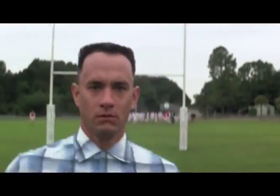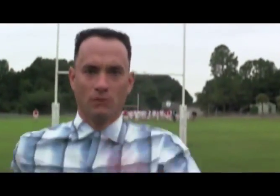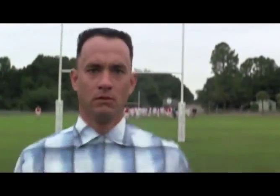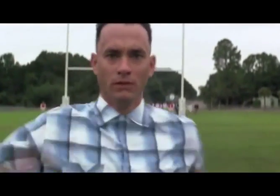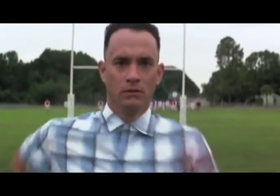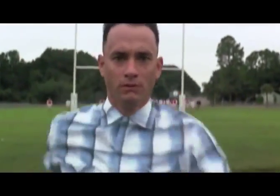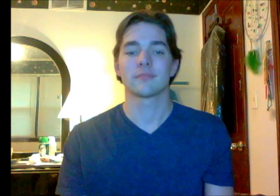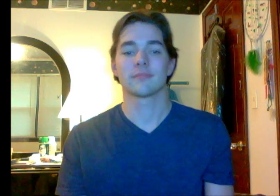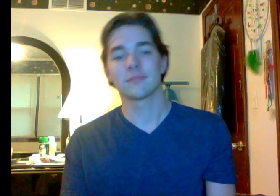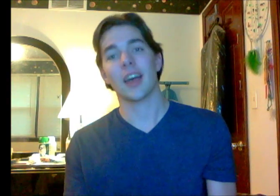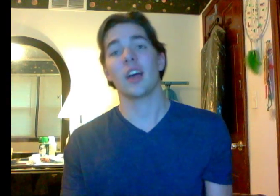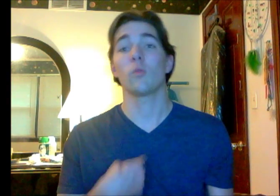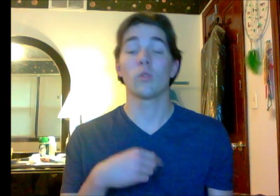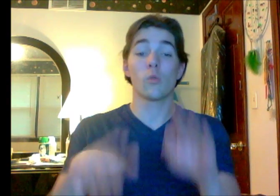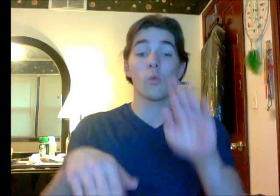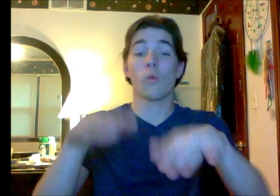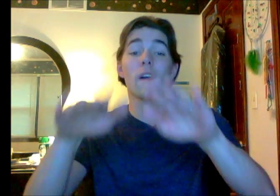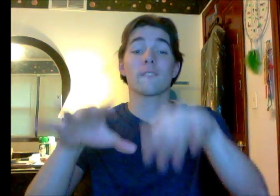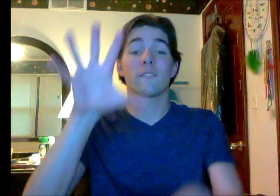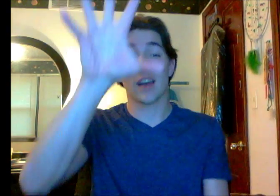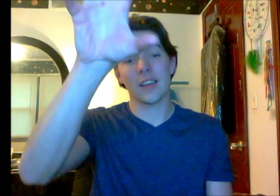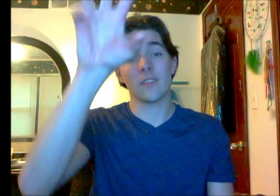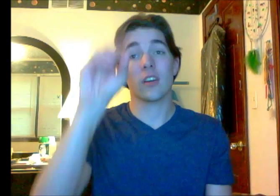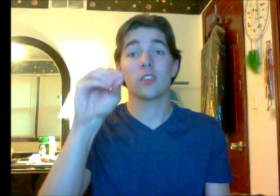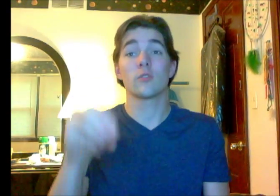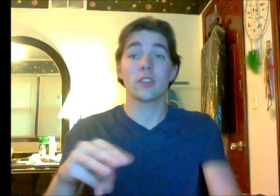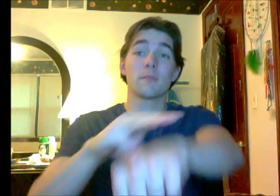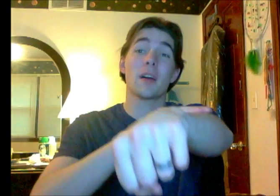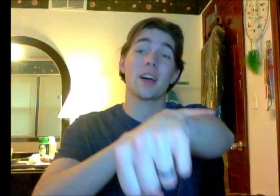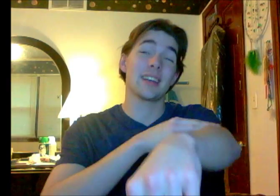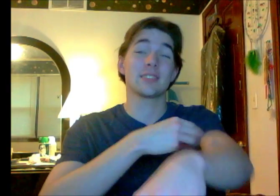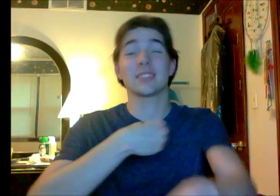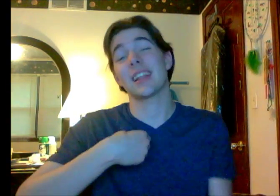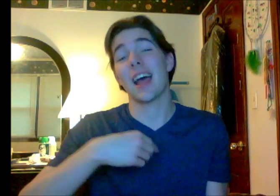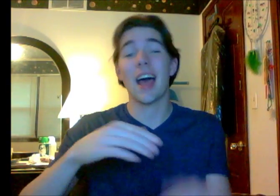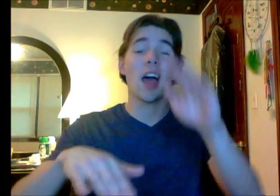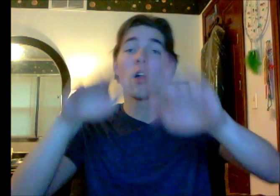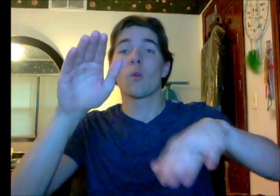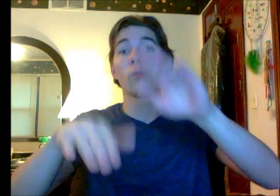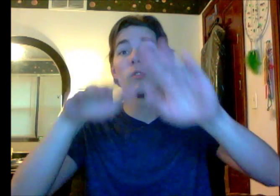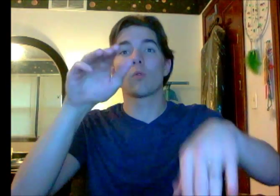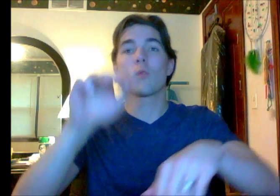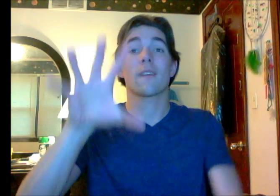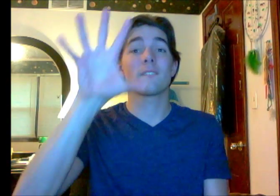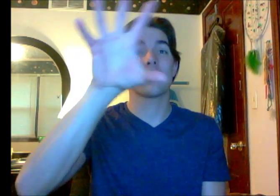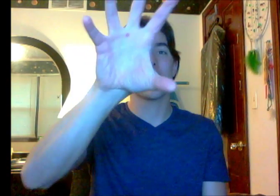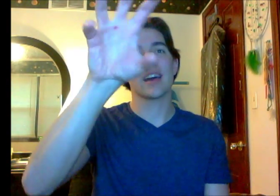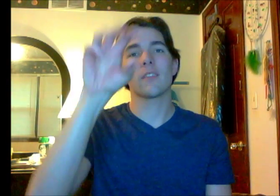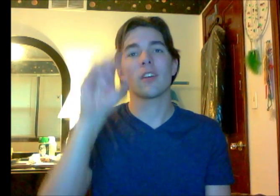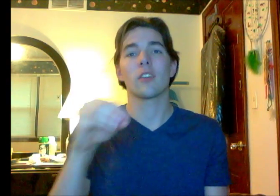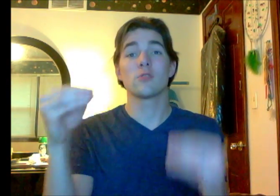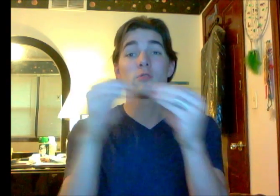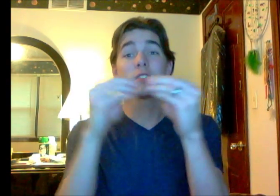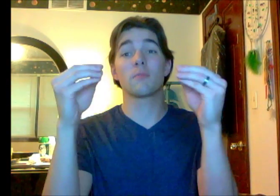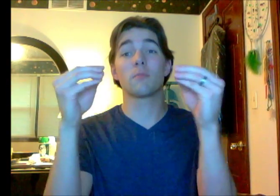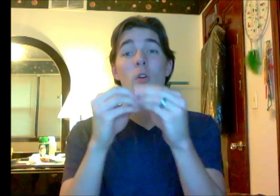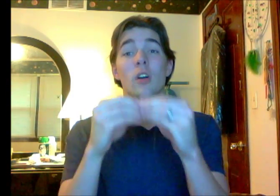And I would walk 500 miles And I would walk 500 more